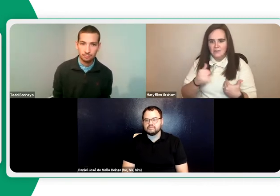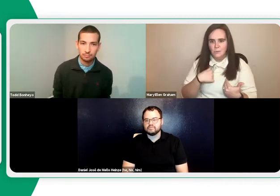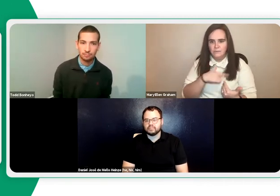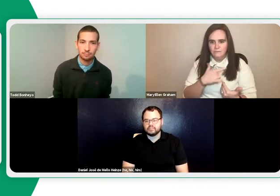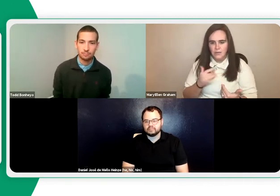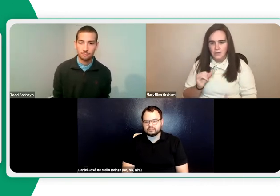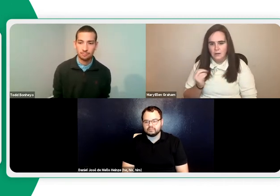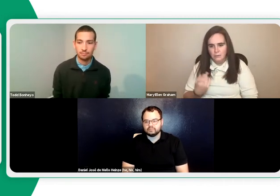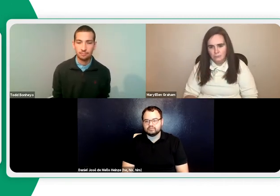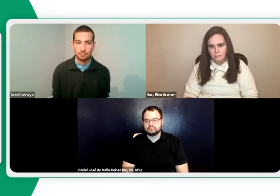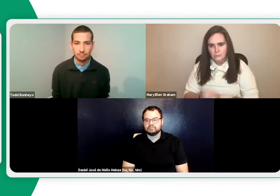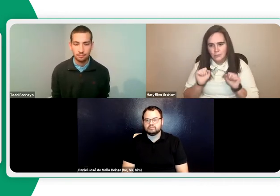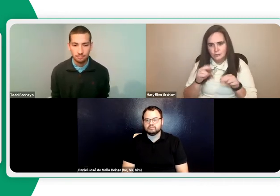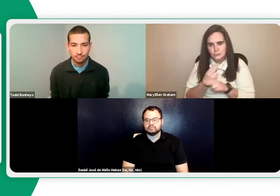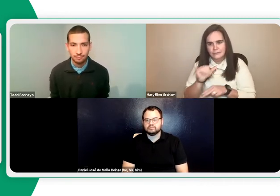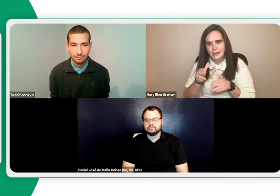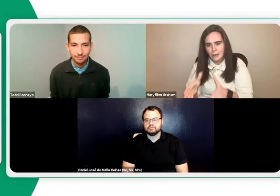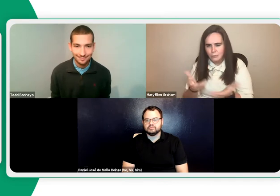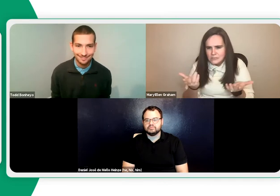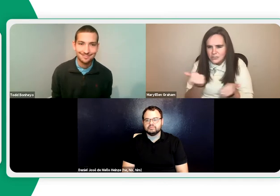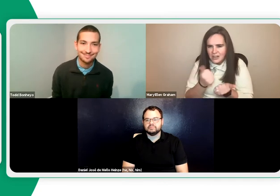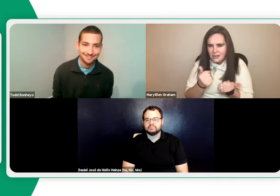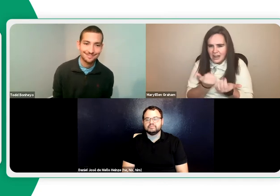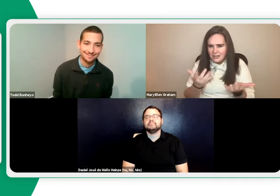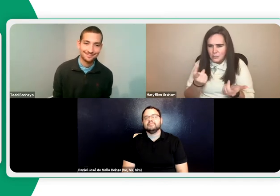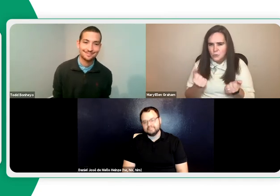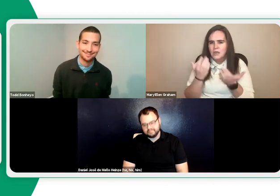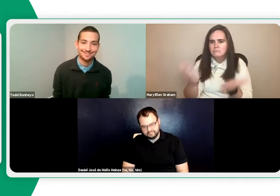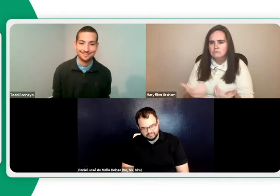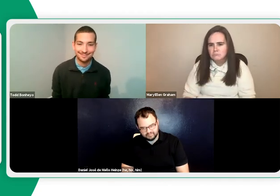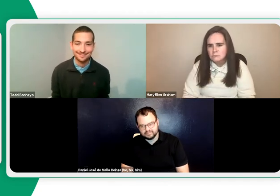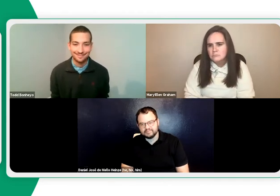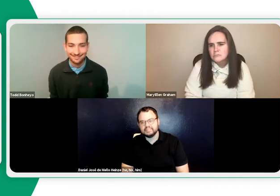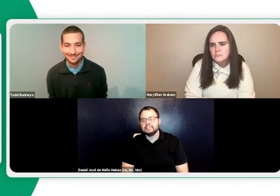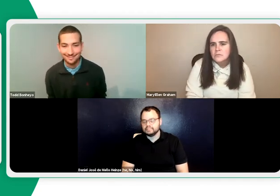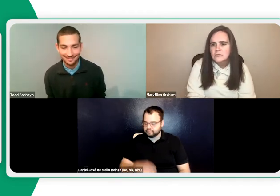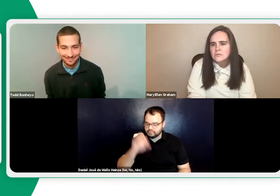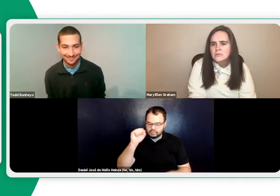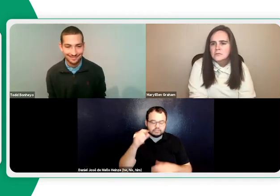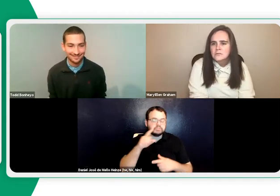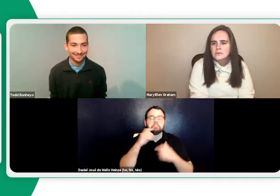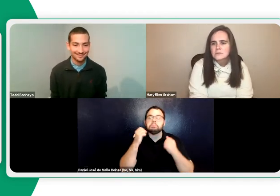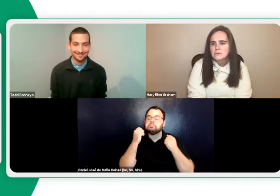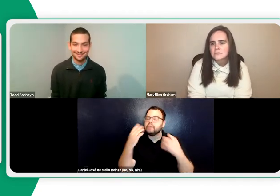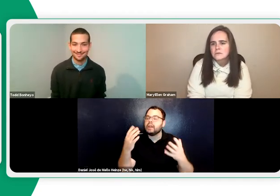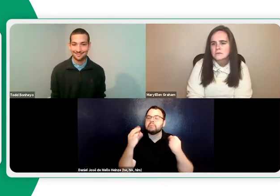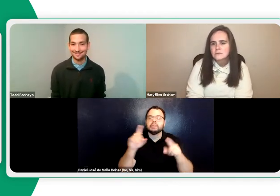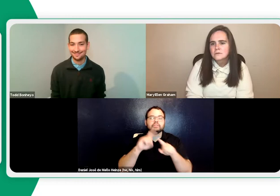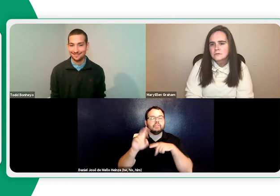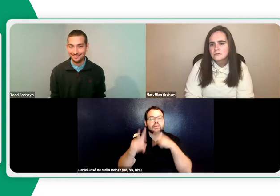ways that we can use things that we already have where we may think, oh, wow, I have that. I never even thought of using it that way.